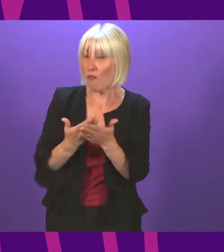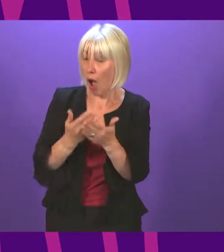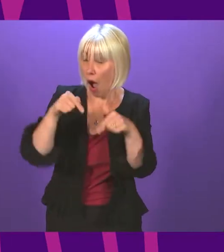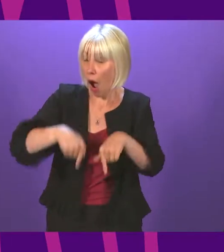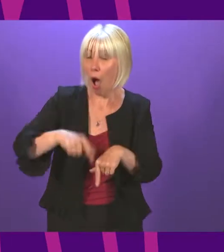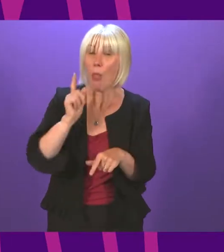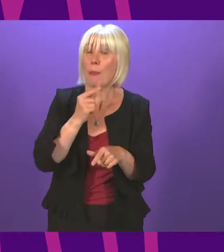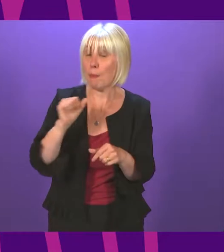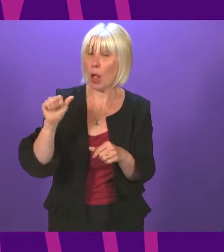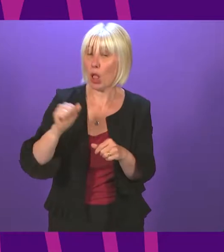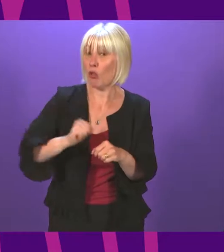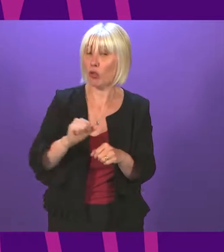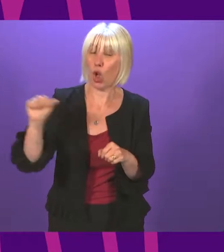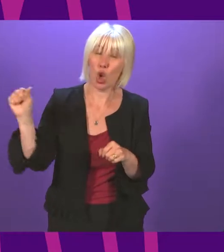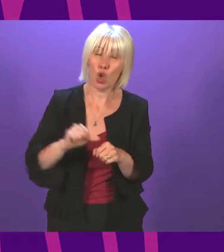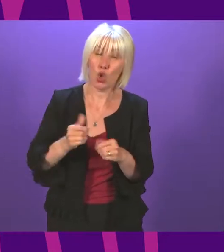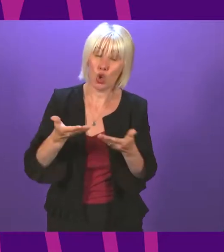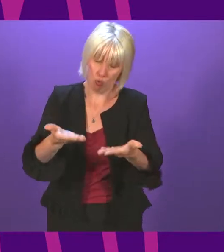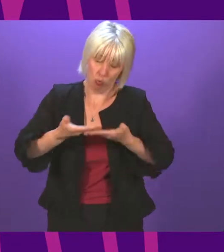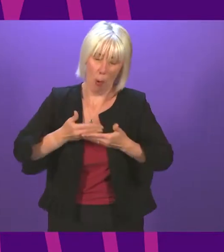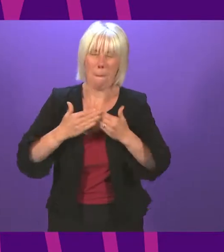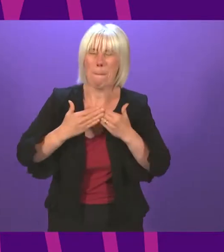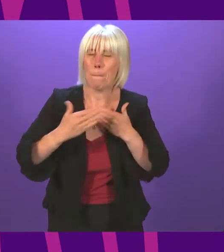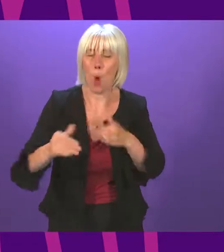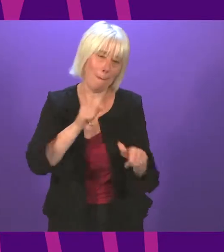Scotland deserve so much better than this.